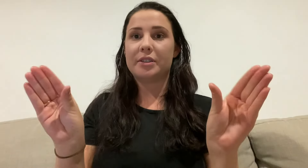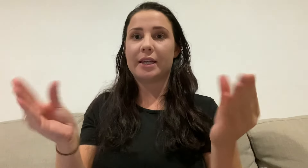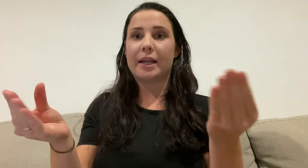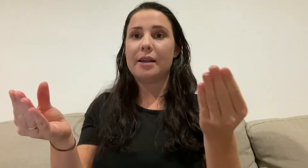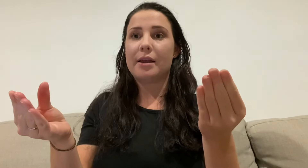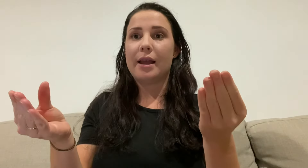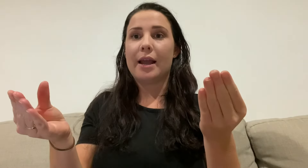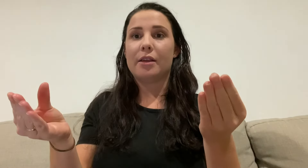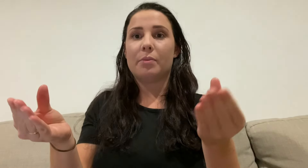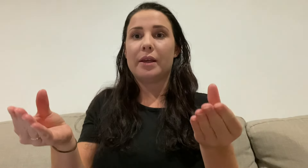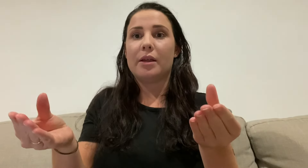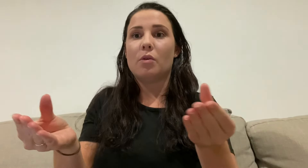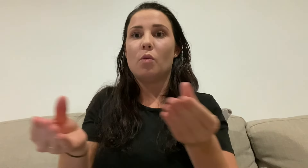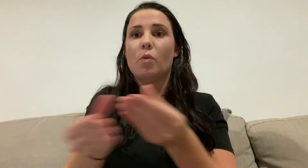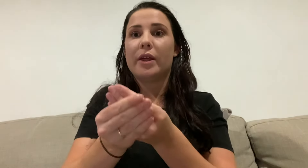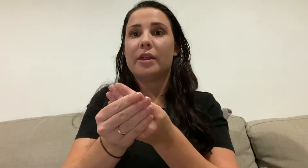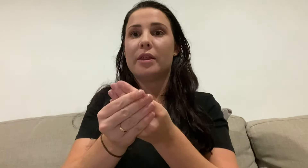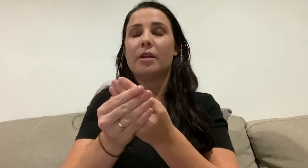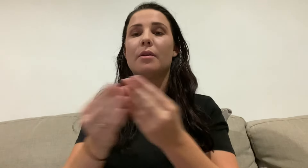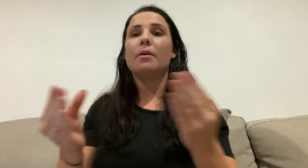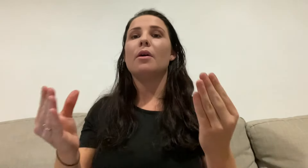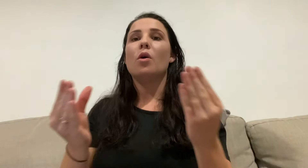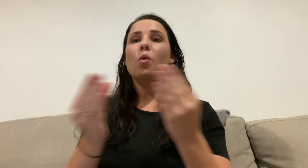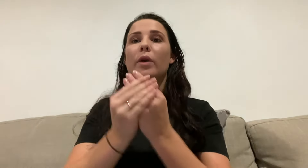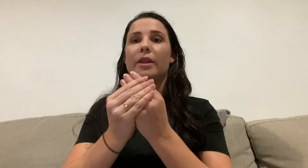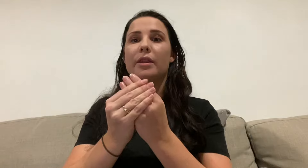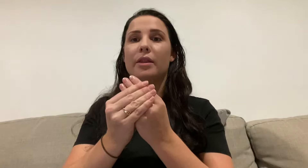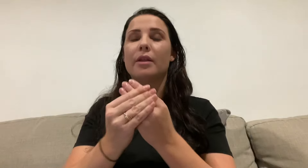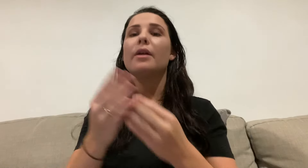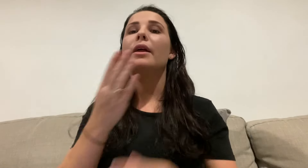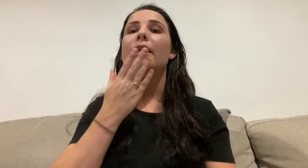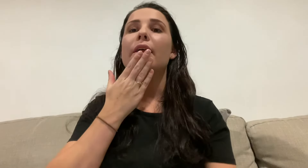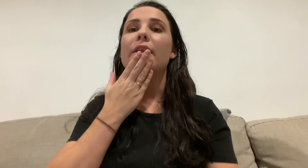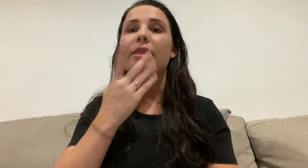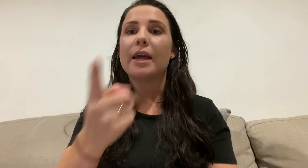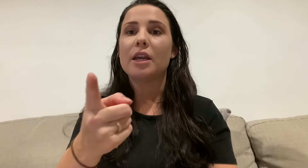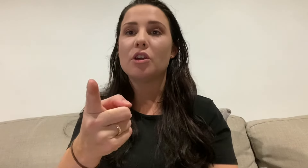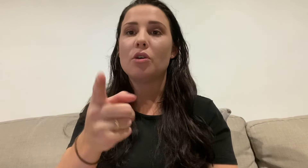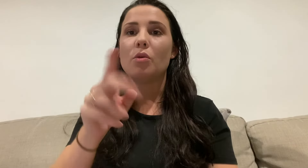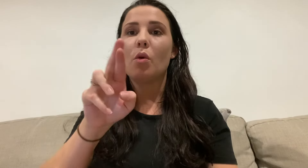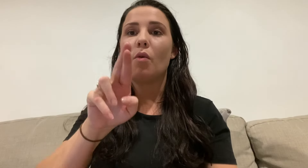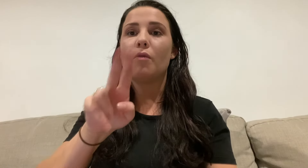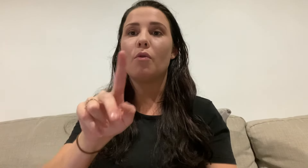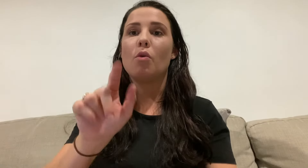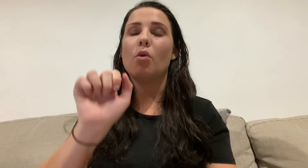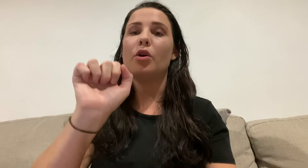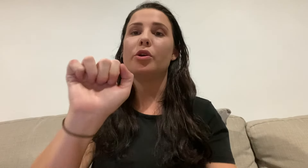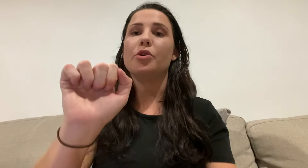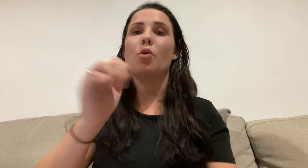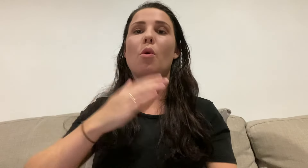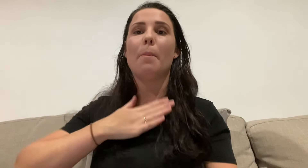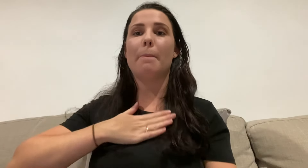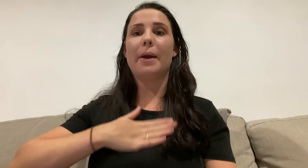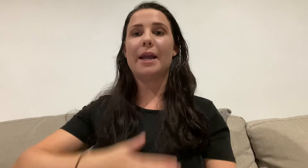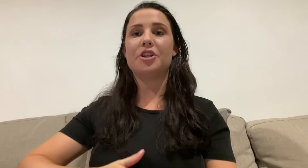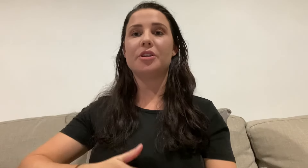like that. And then it'll be with, with, thank you for your patience